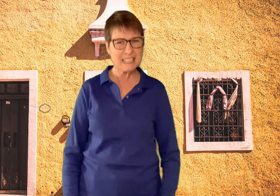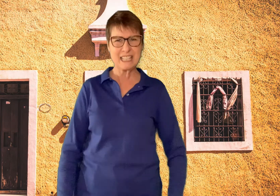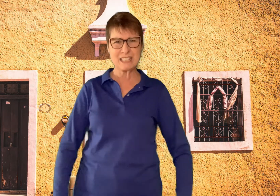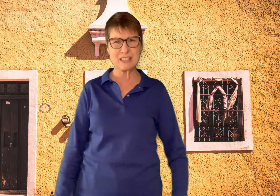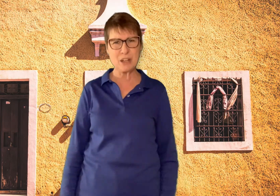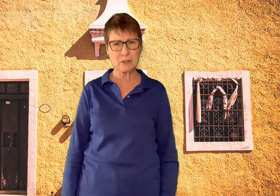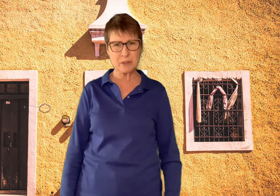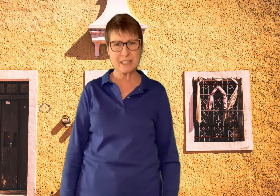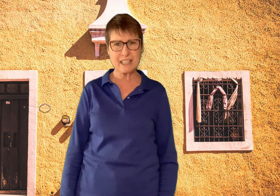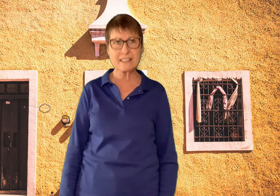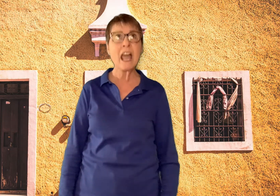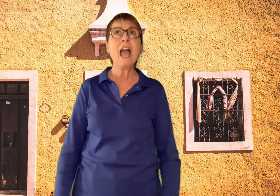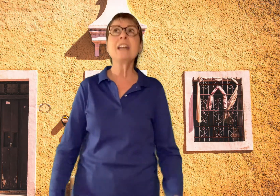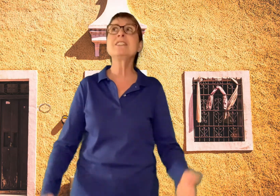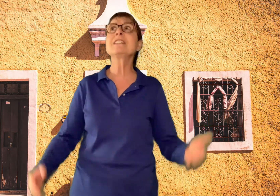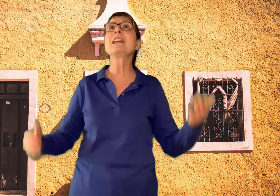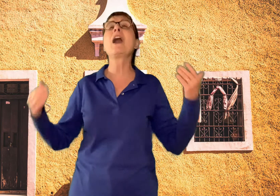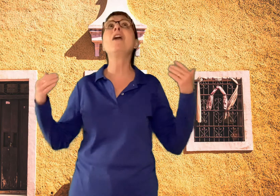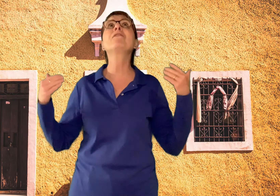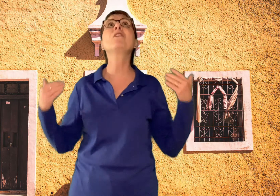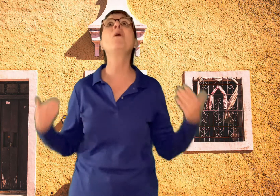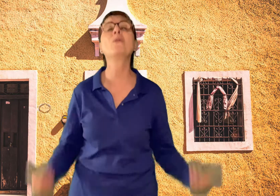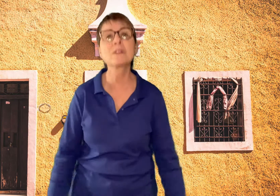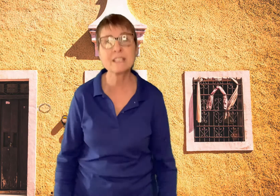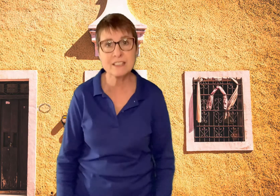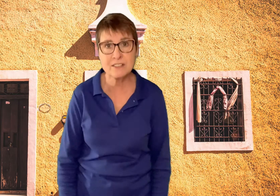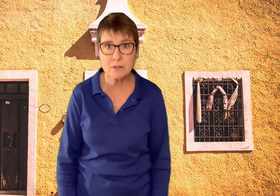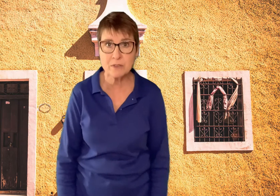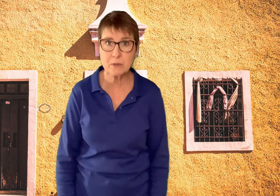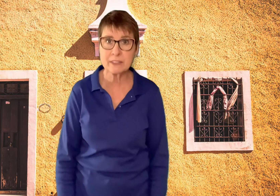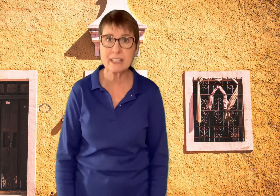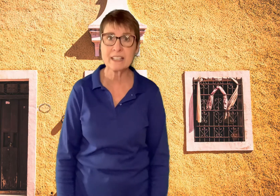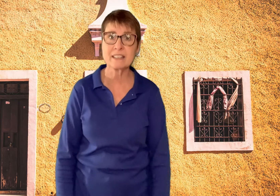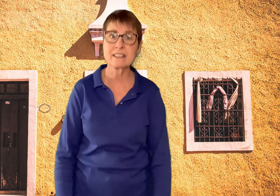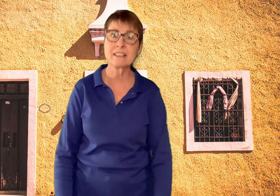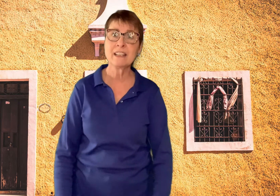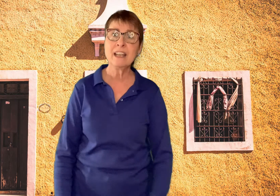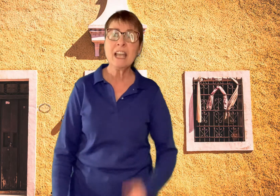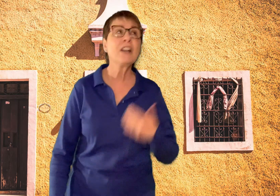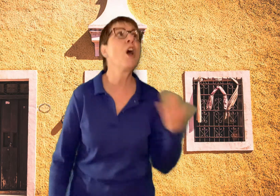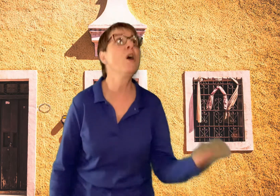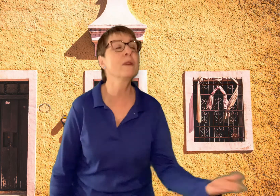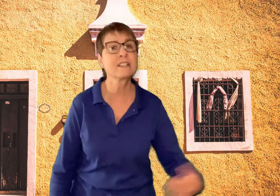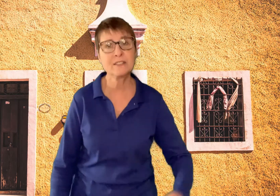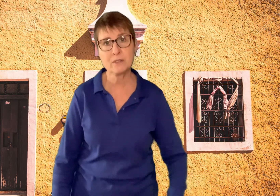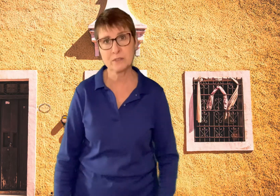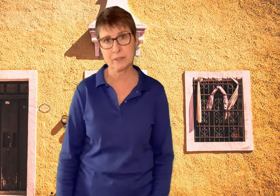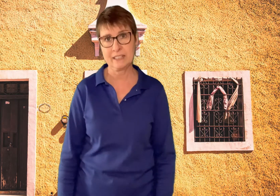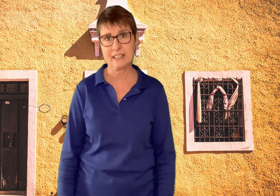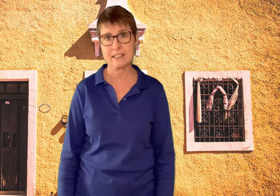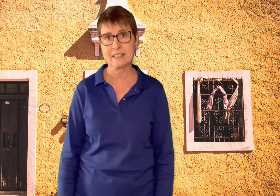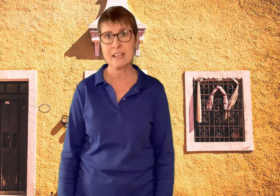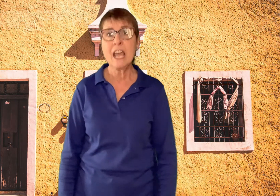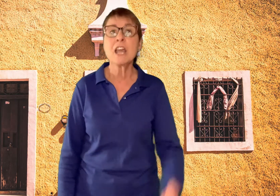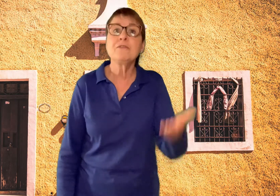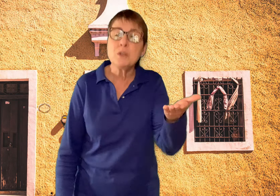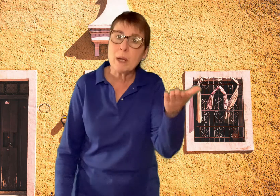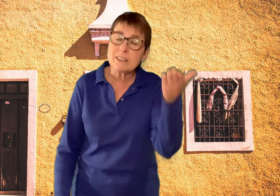doesn't snow tortillas. And she said, of course it snows tortillas. It always snows tortillas. If you went to